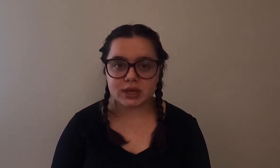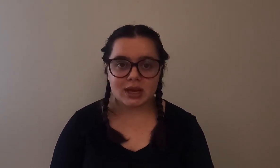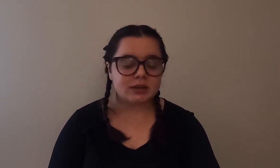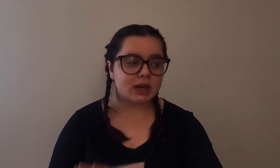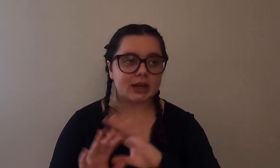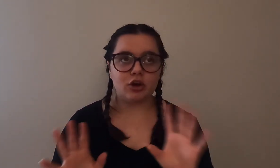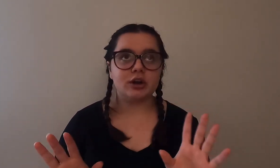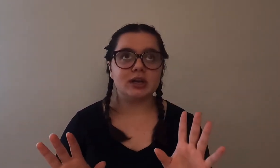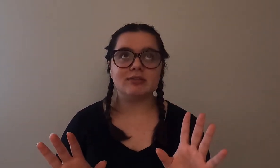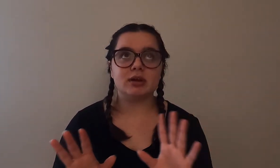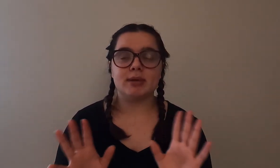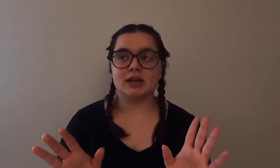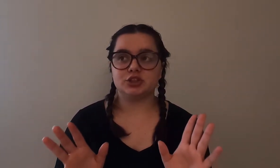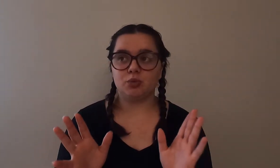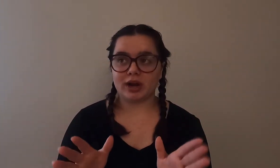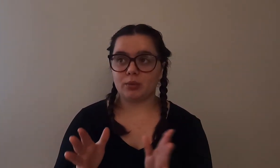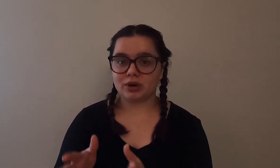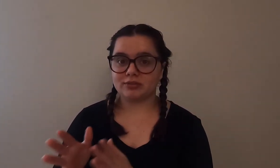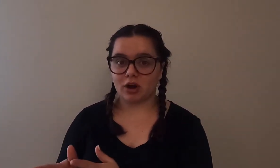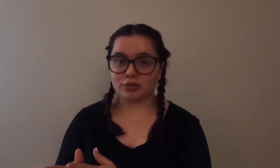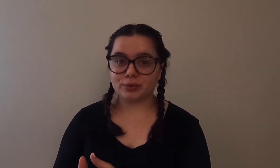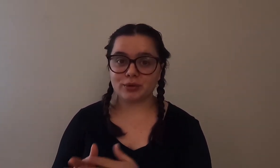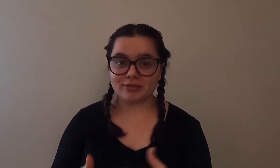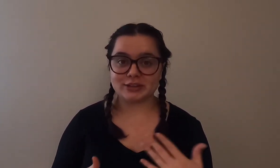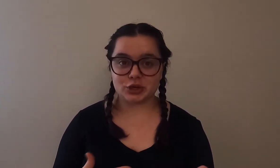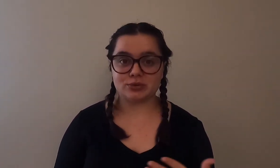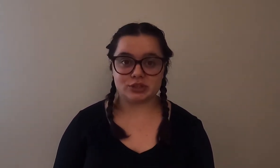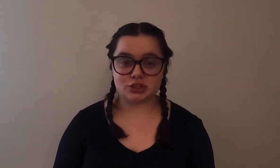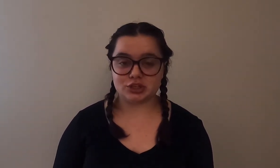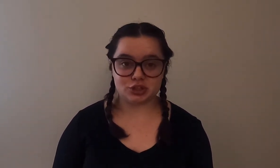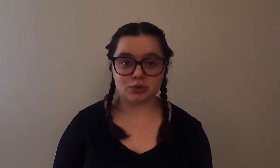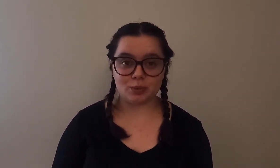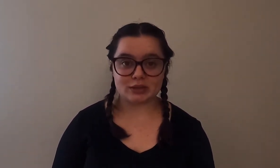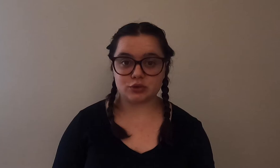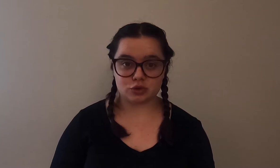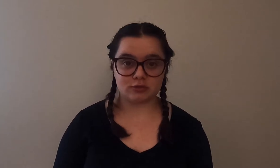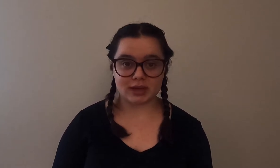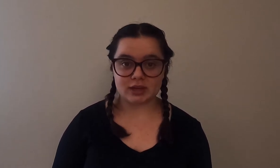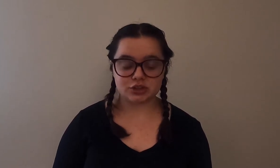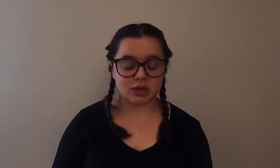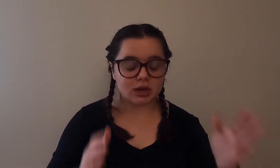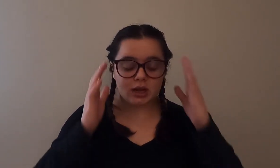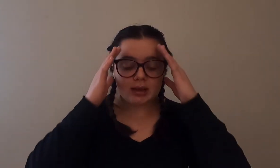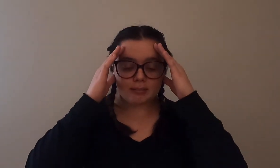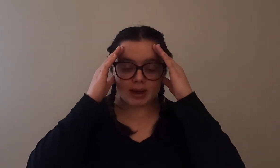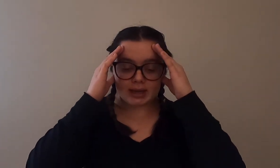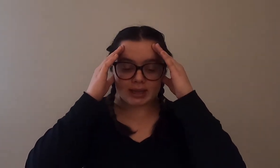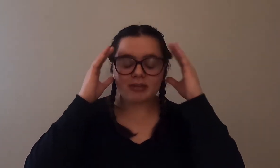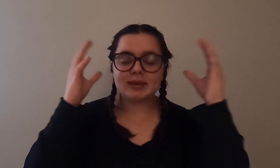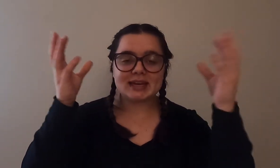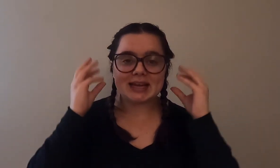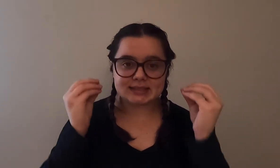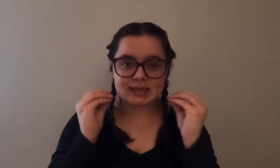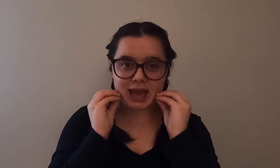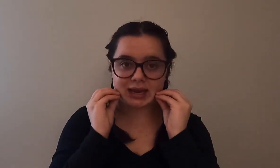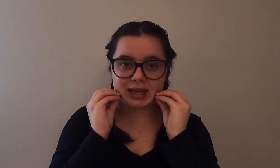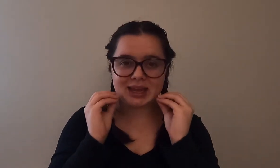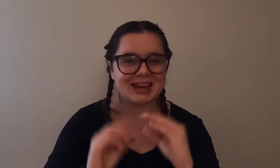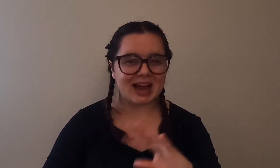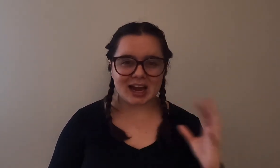that I couldn't even imagine what I would have gone through if I chose to just do the wetsuit certification my it gave me an instant headache and it kind